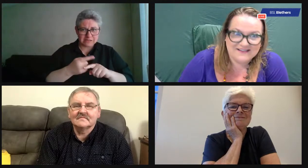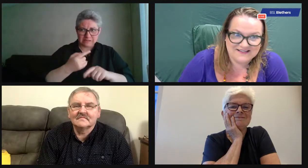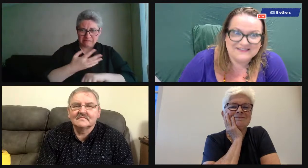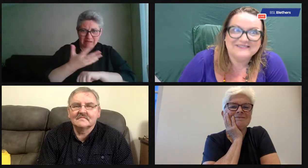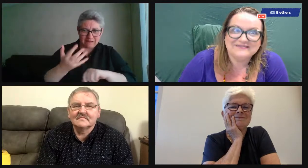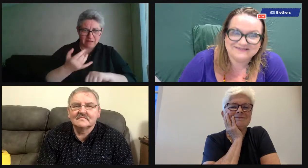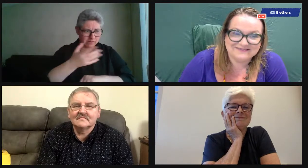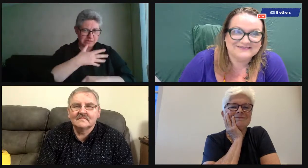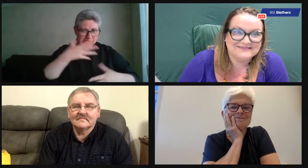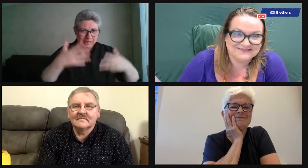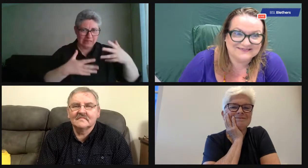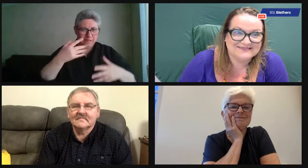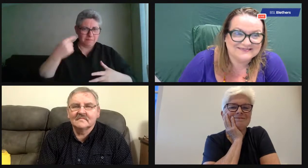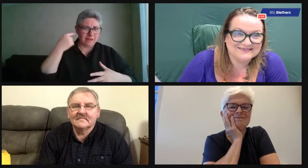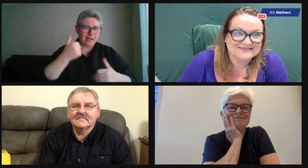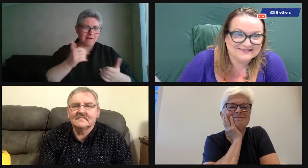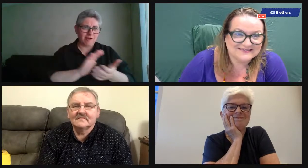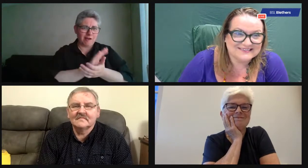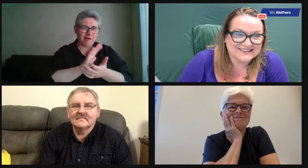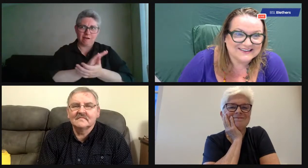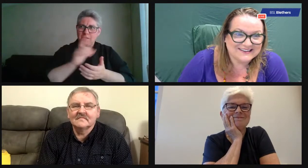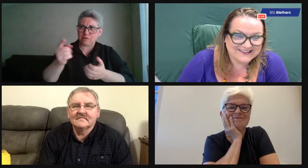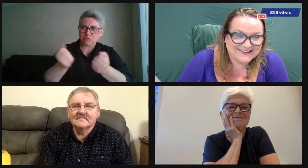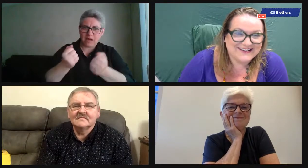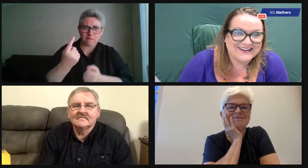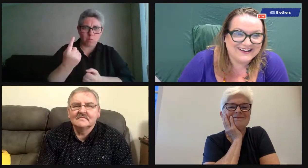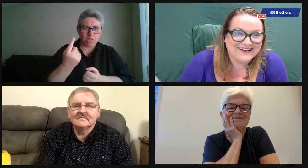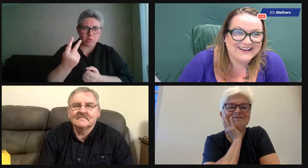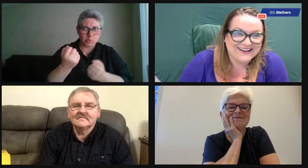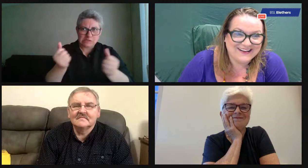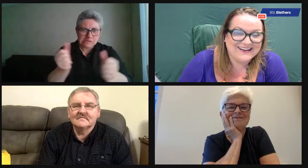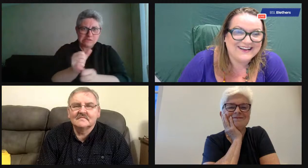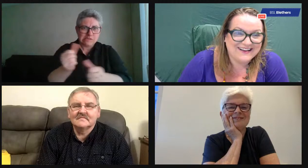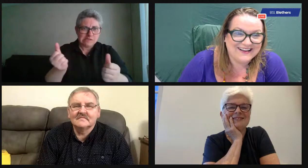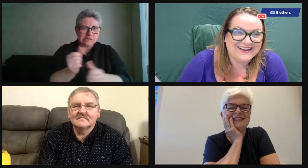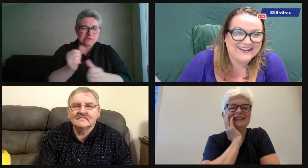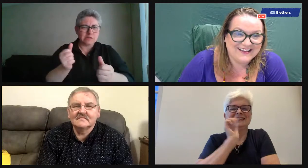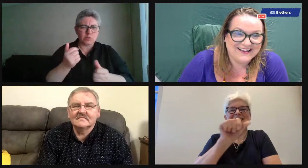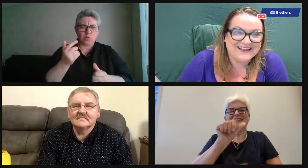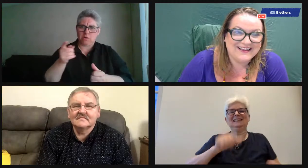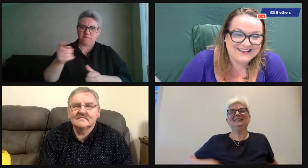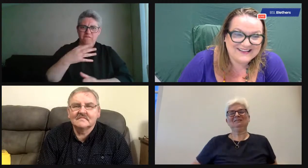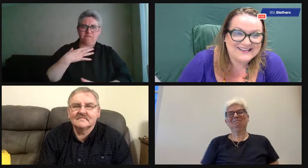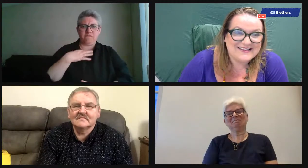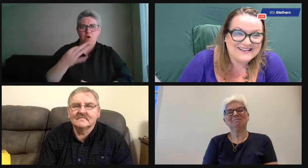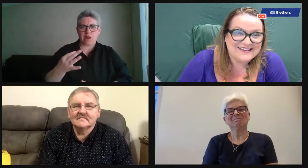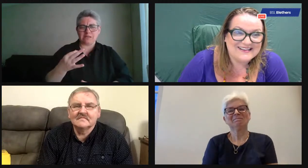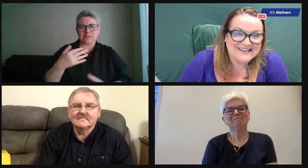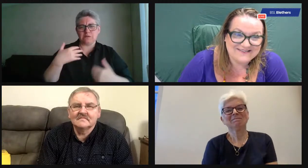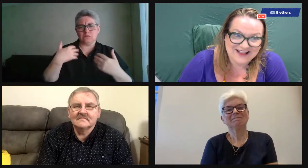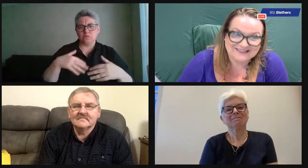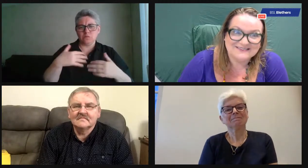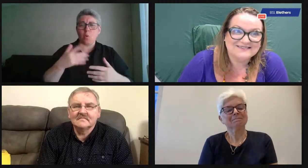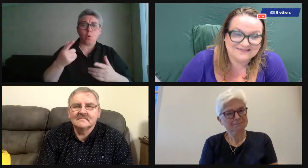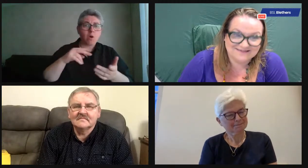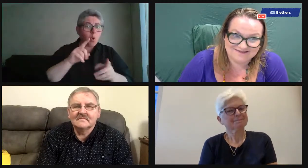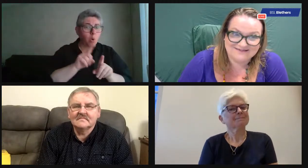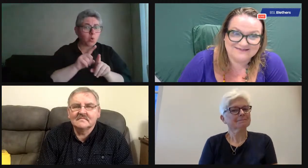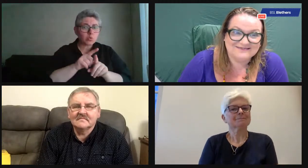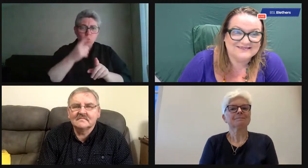minibus for the netball and you'd be away for hours and hours, wouldn't you? You know, you'd have two, maybe two, three drivers taking